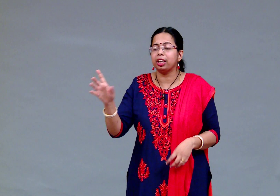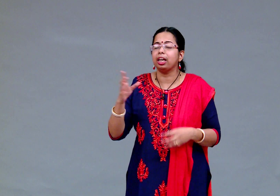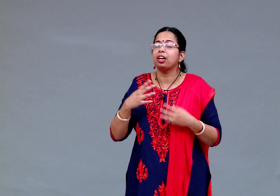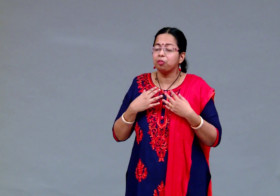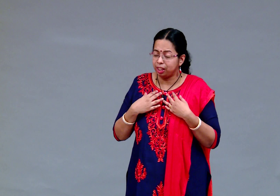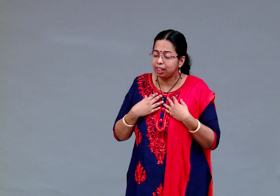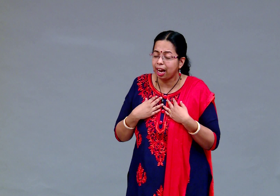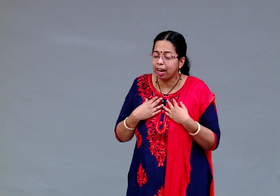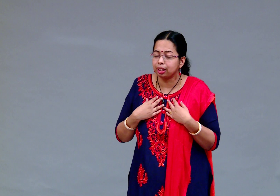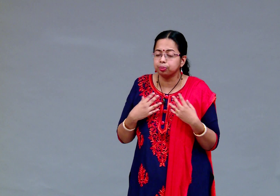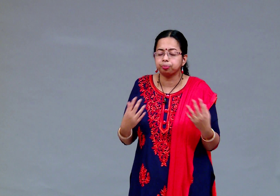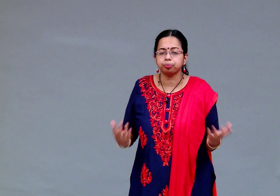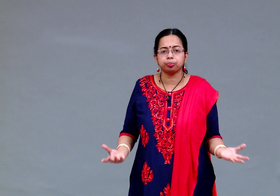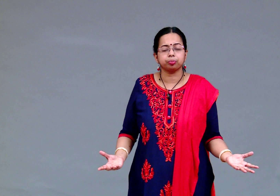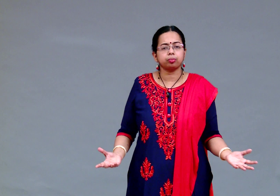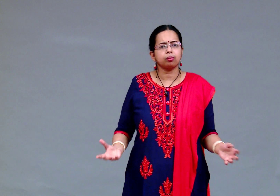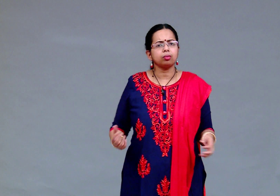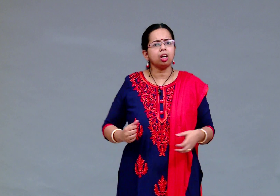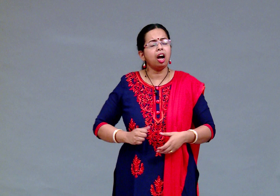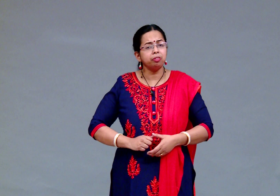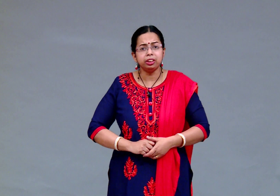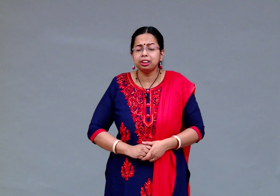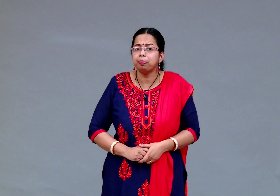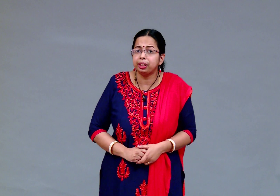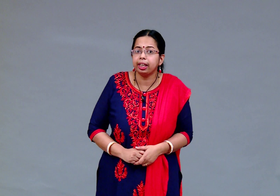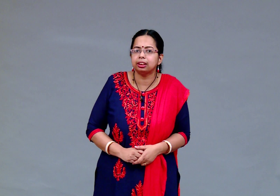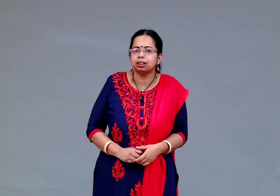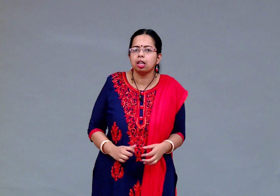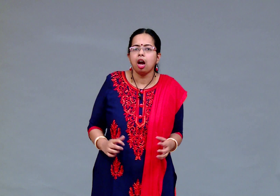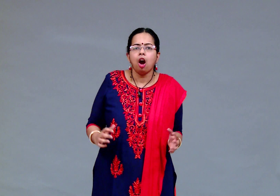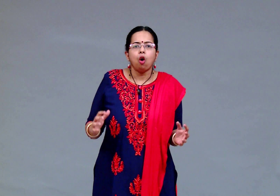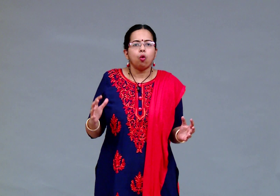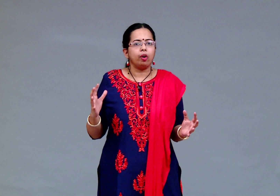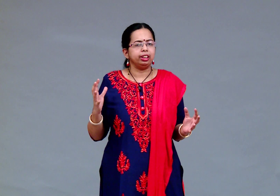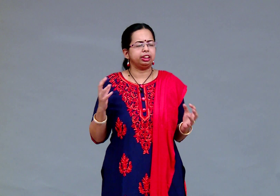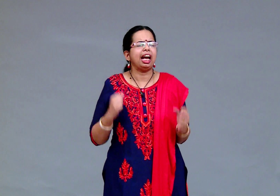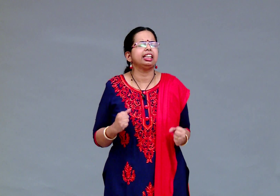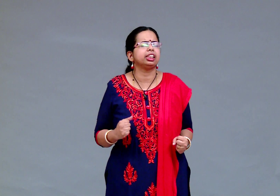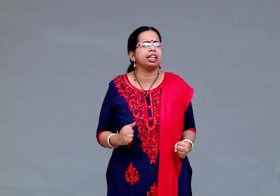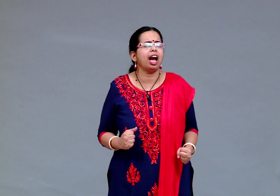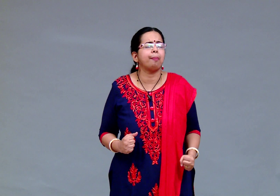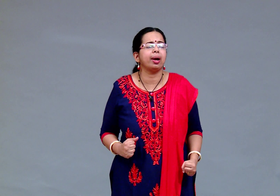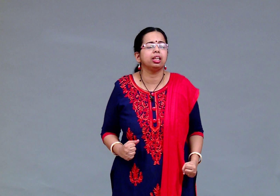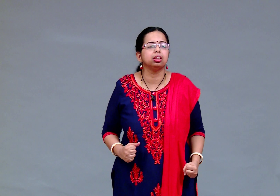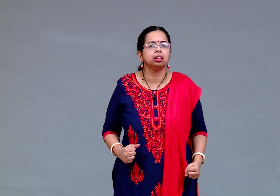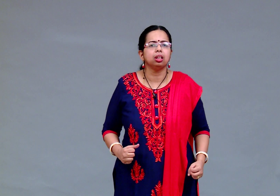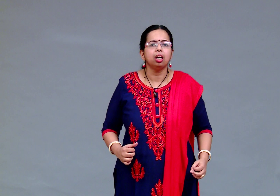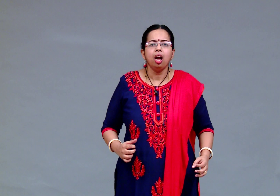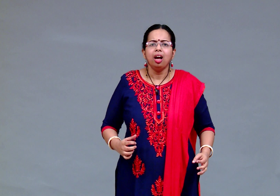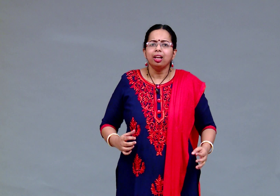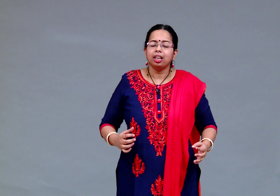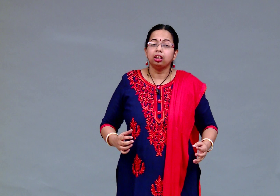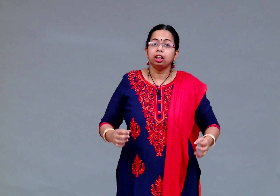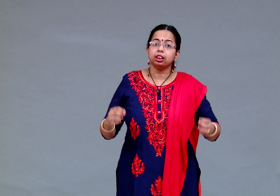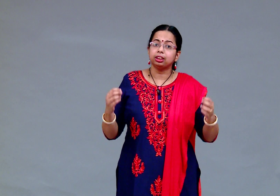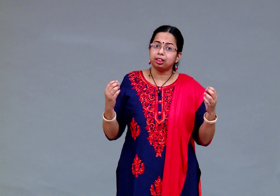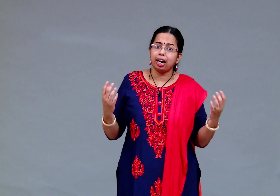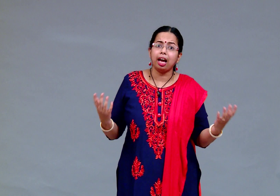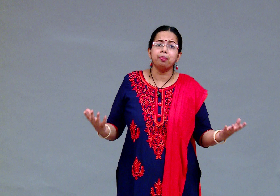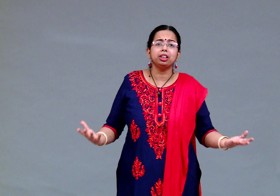we can after some days one tragedy happened Natasha's grandmother